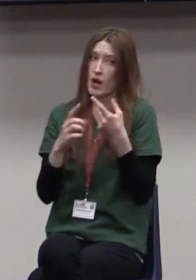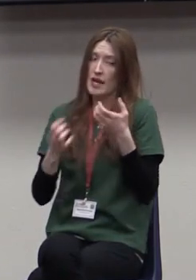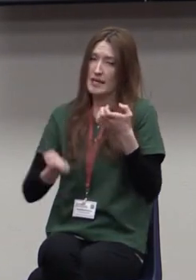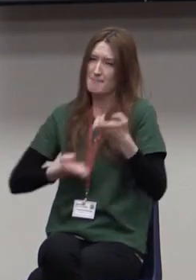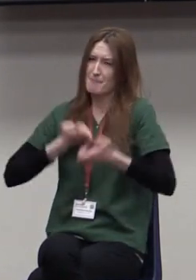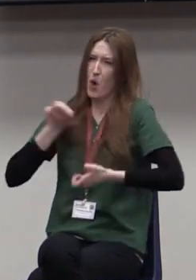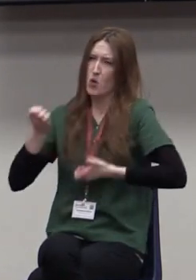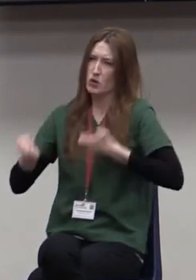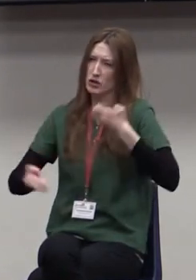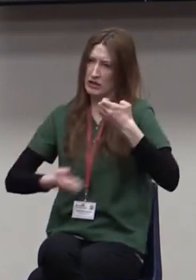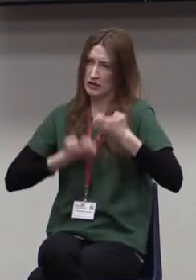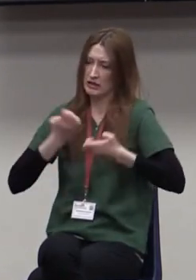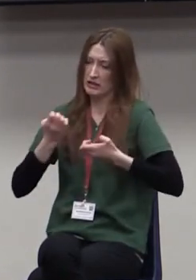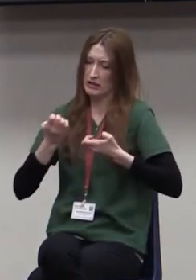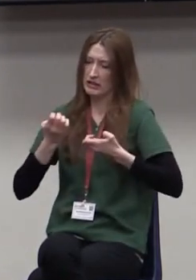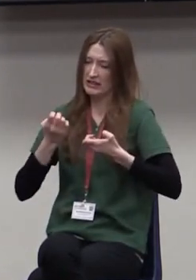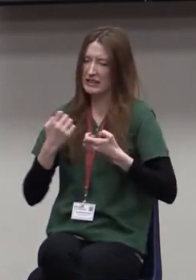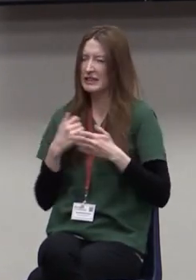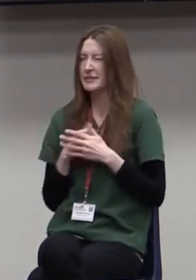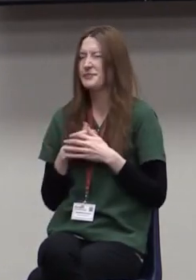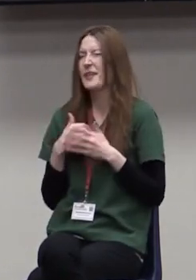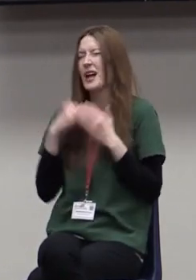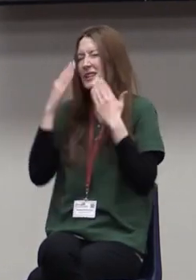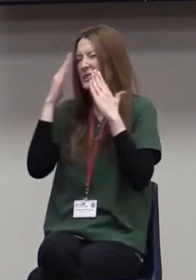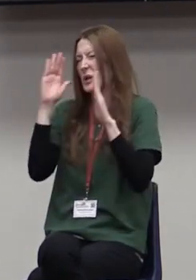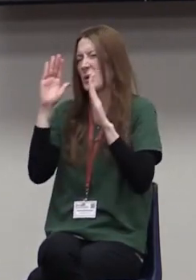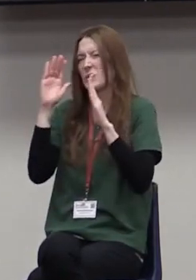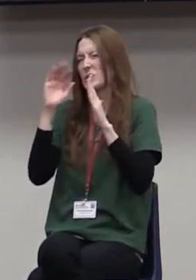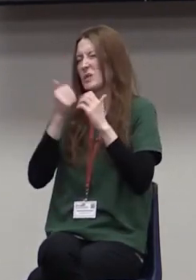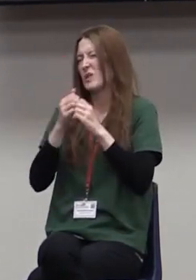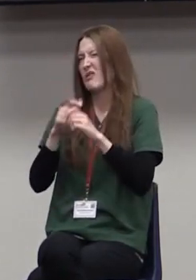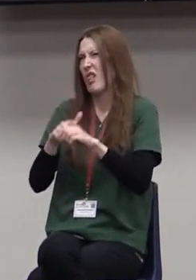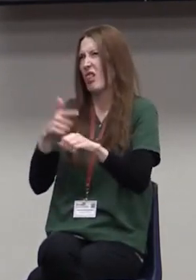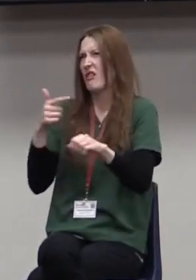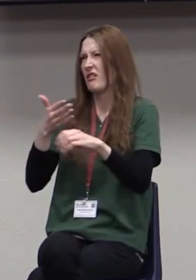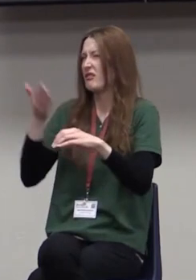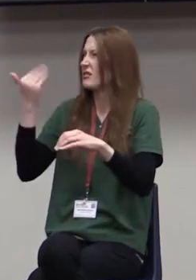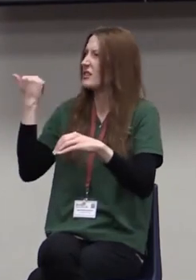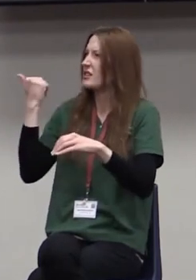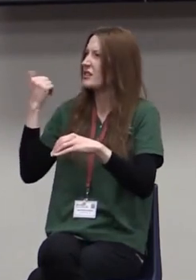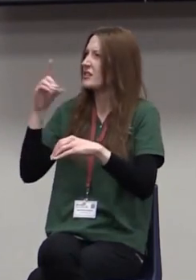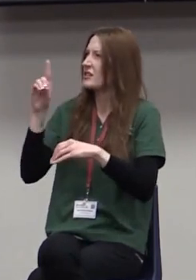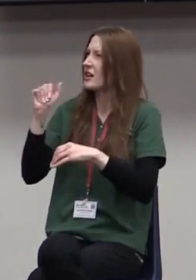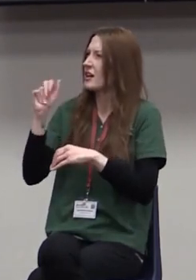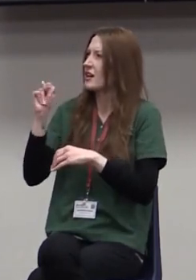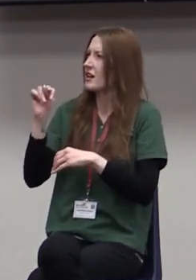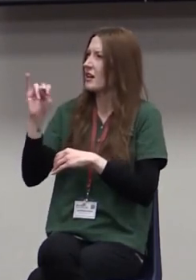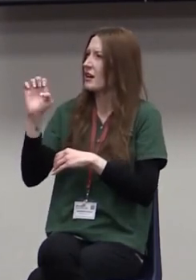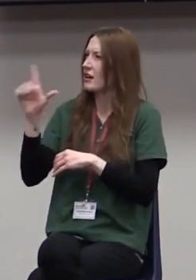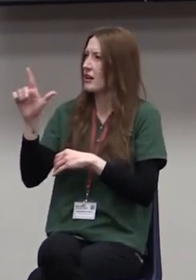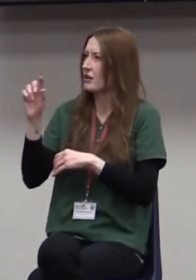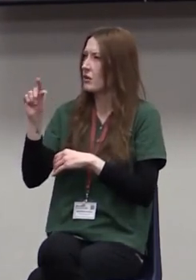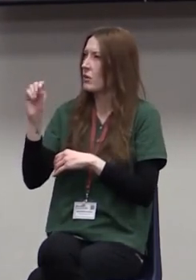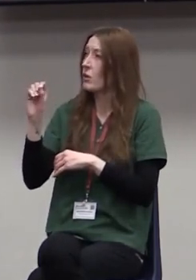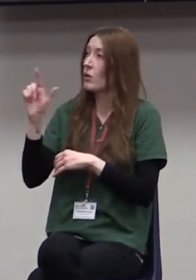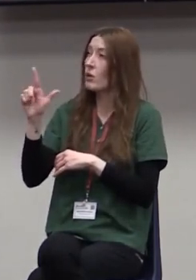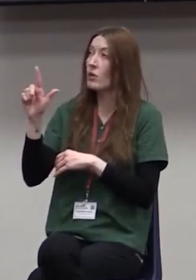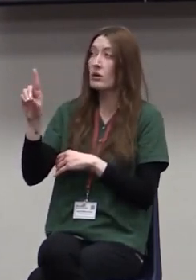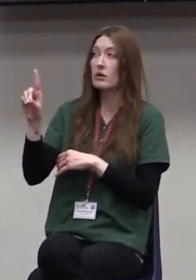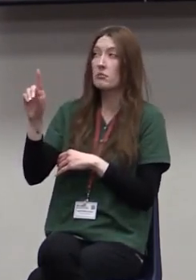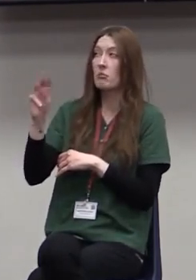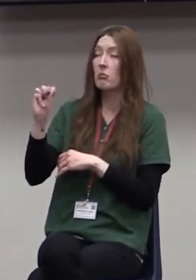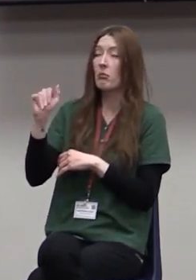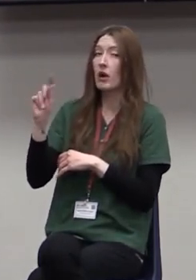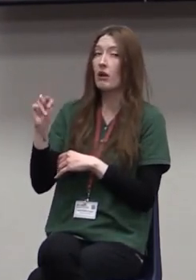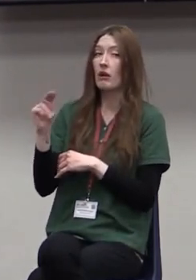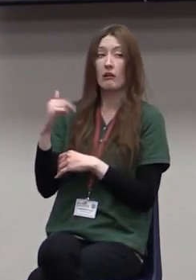I don't know how long ago it was. I think it was Goldman. Daniel Goldman did emotional intelligence. This